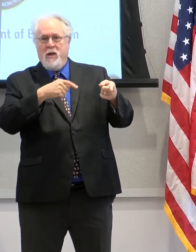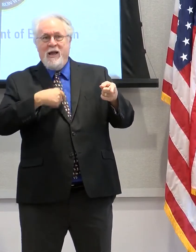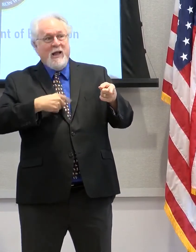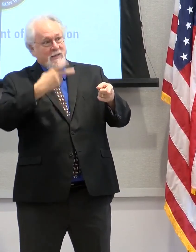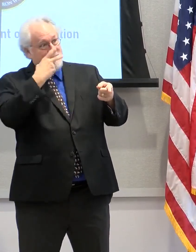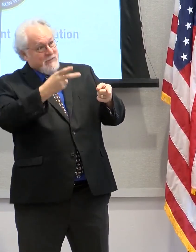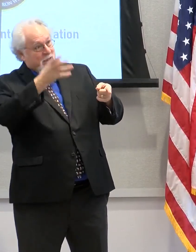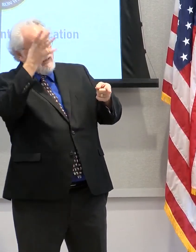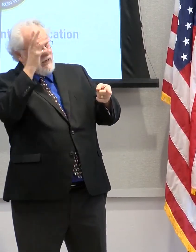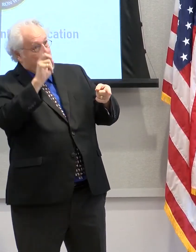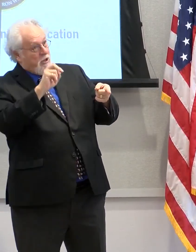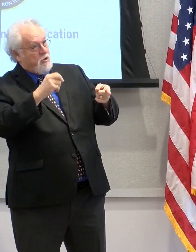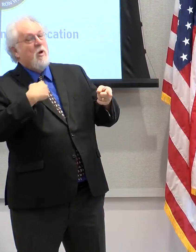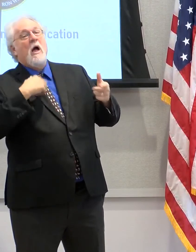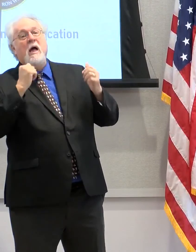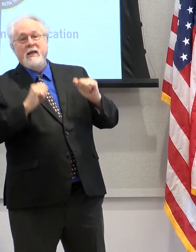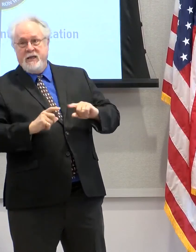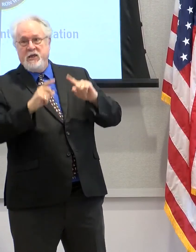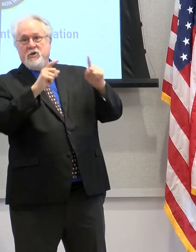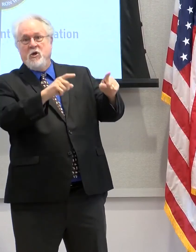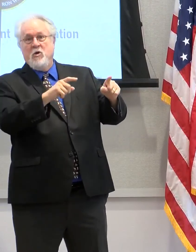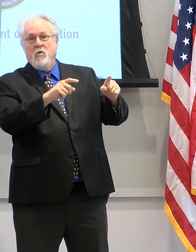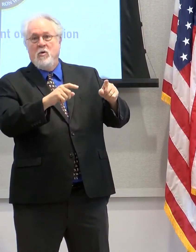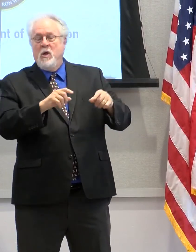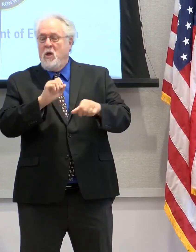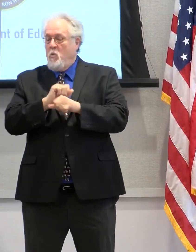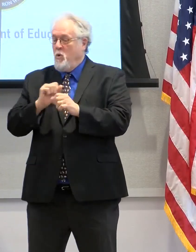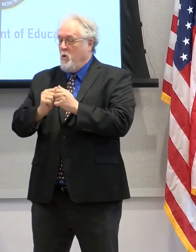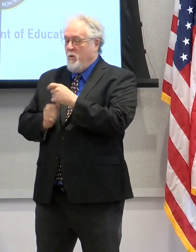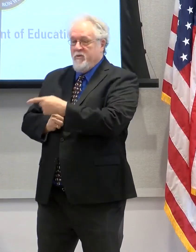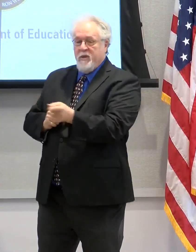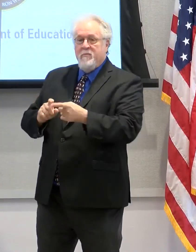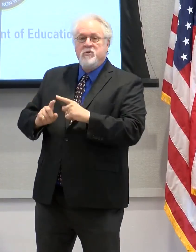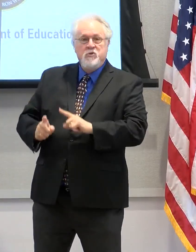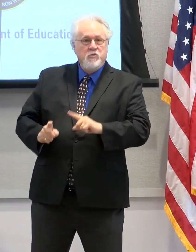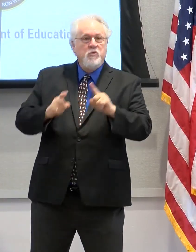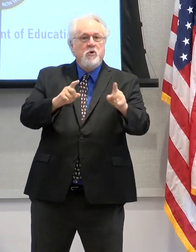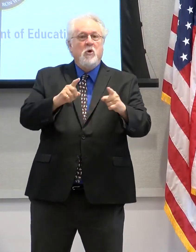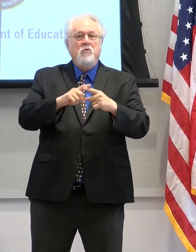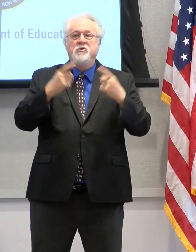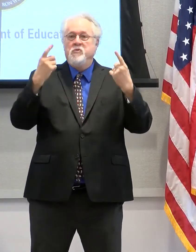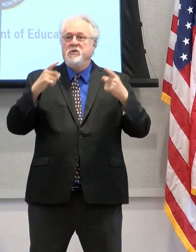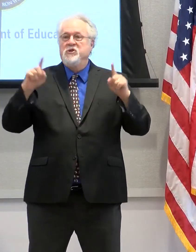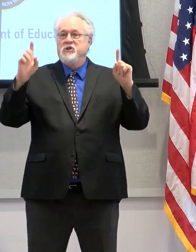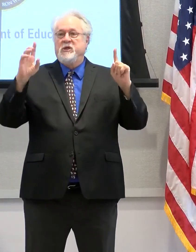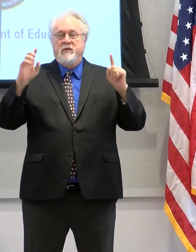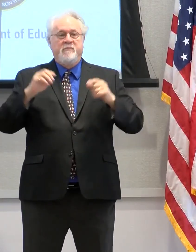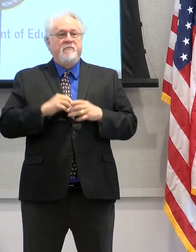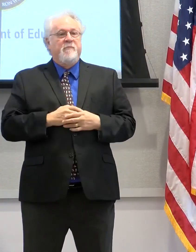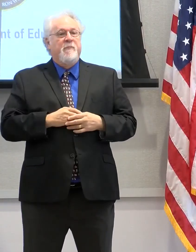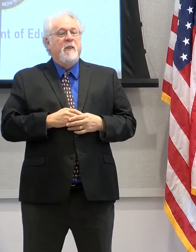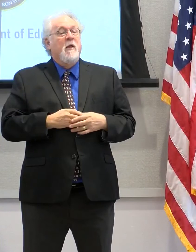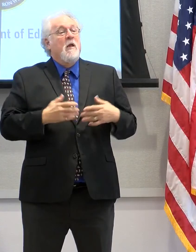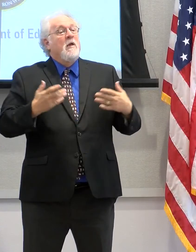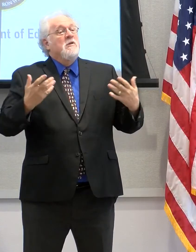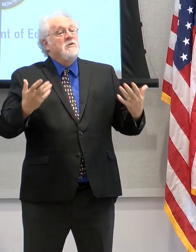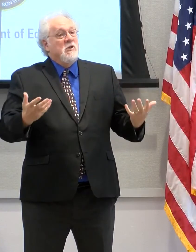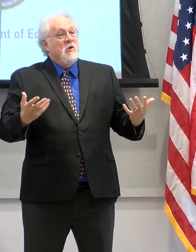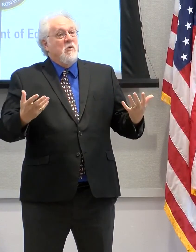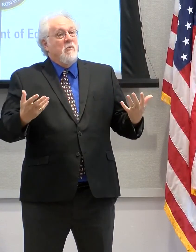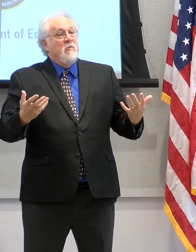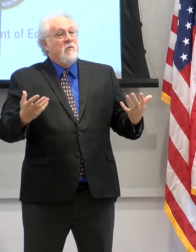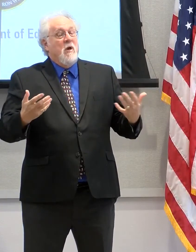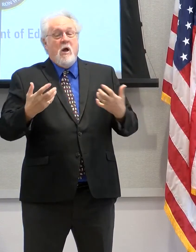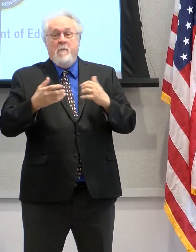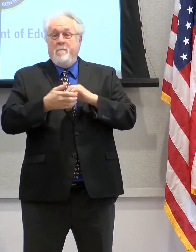see it. They can go. We can work with them to go, to achieve, and to succeed. So I think